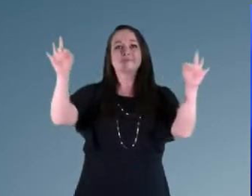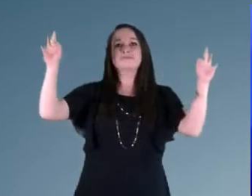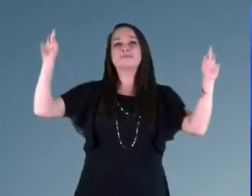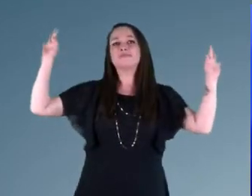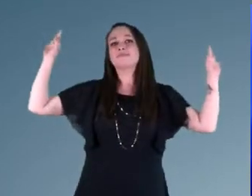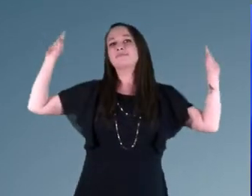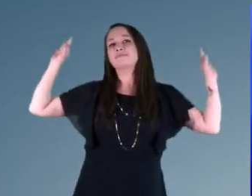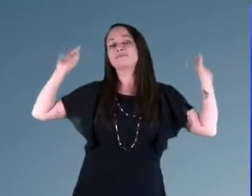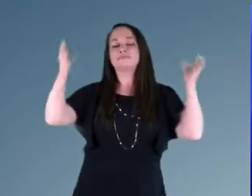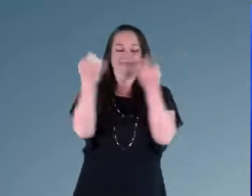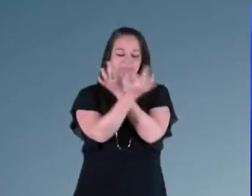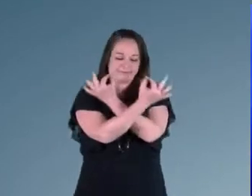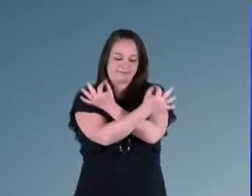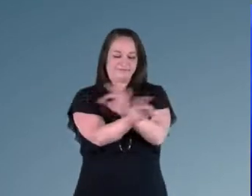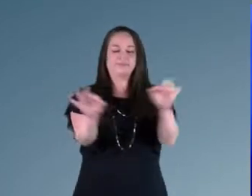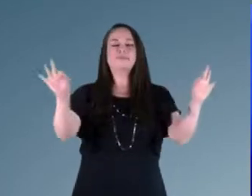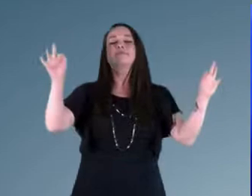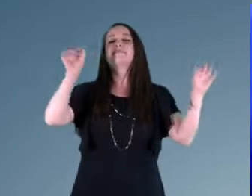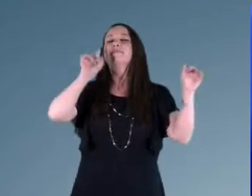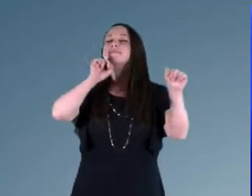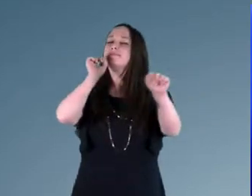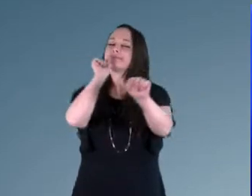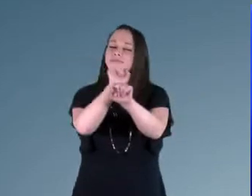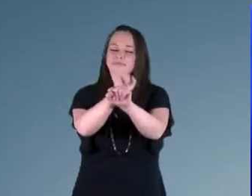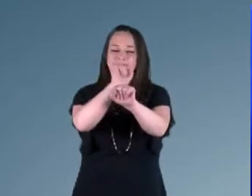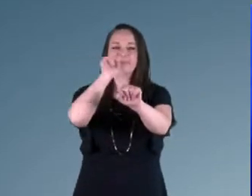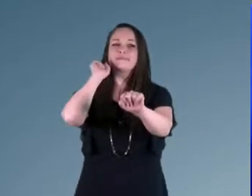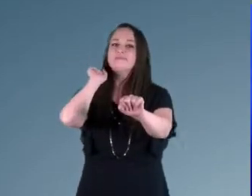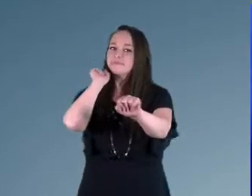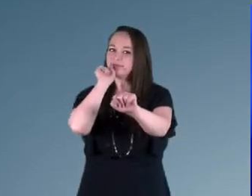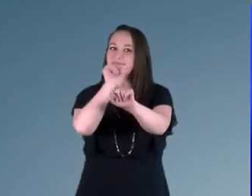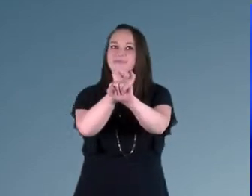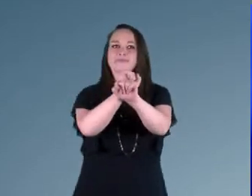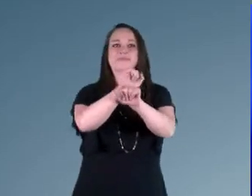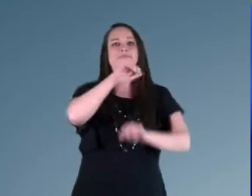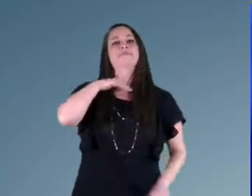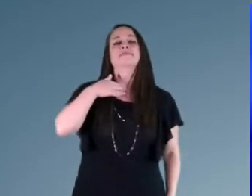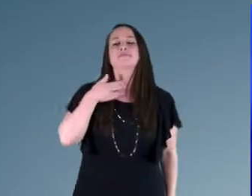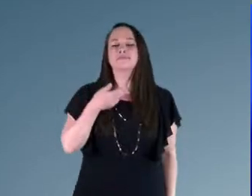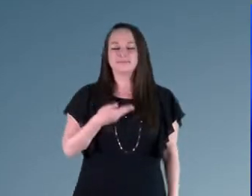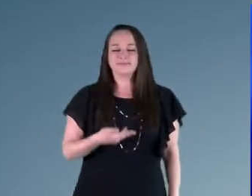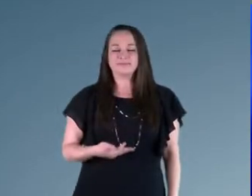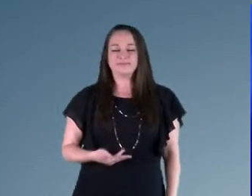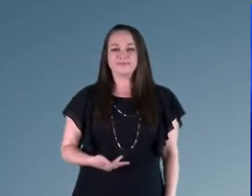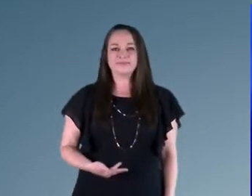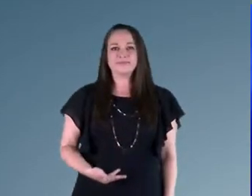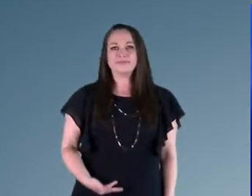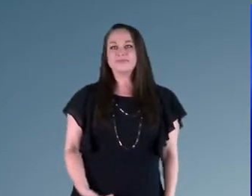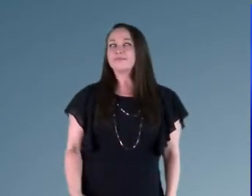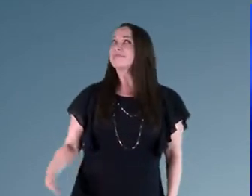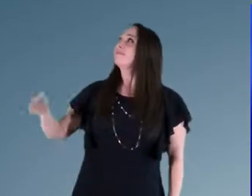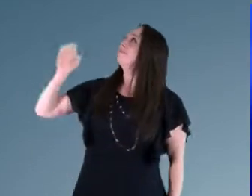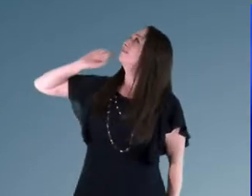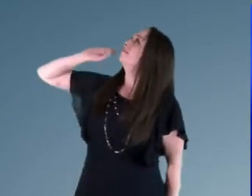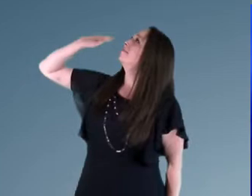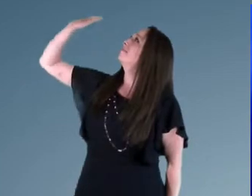oh He's free indeed, I'm a child of